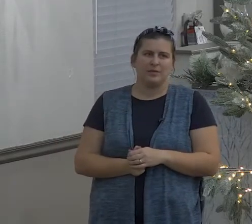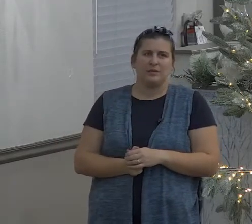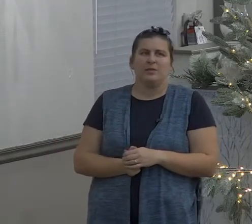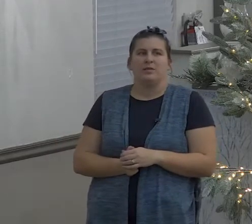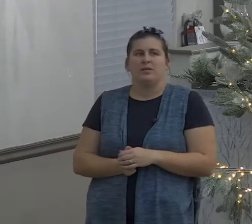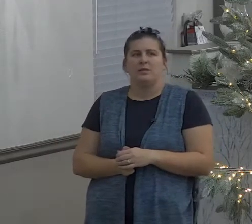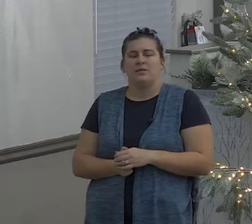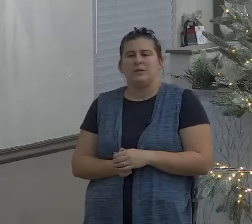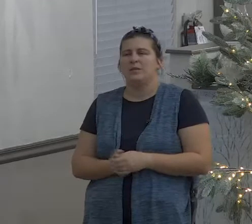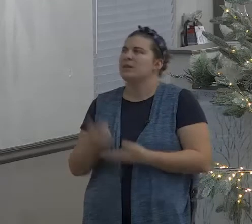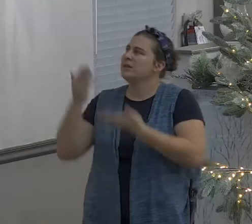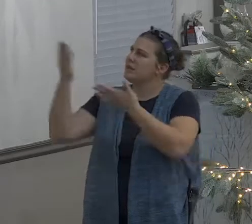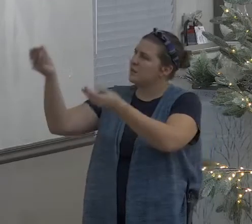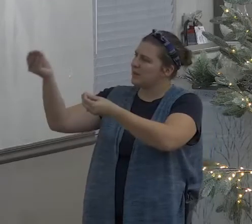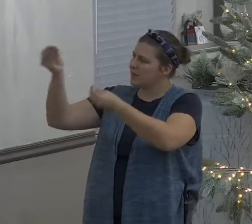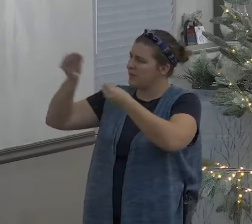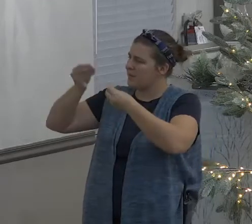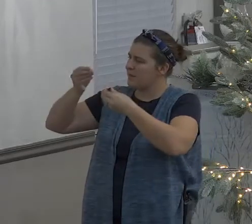that'll never be broken